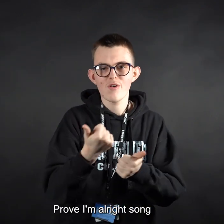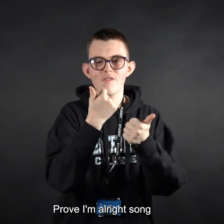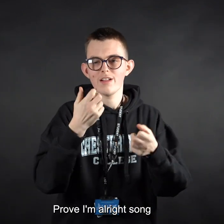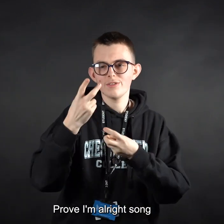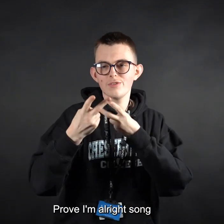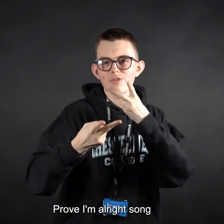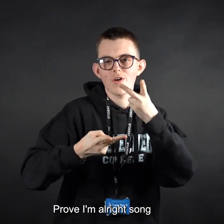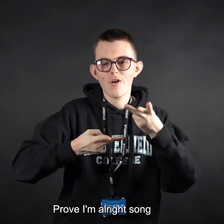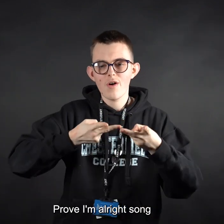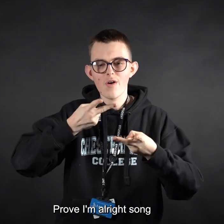alright song